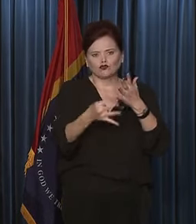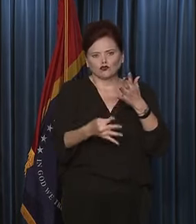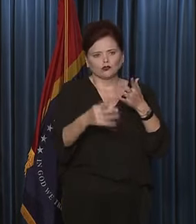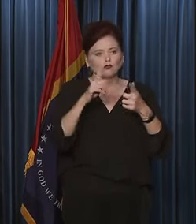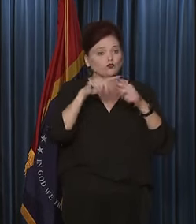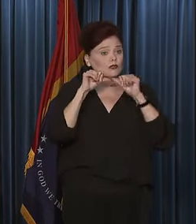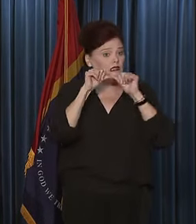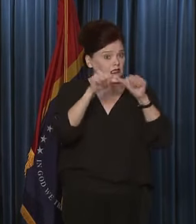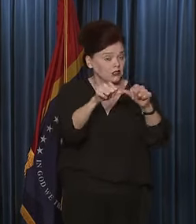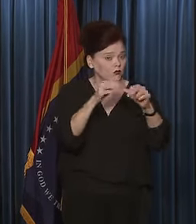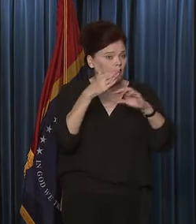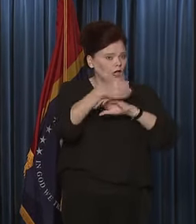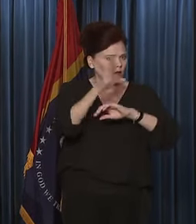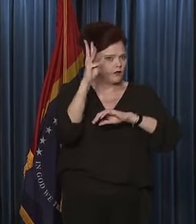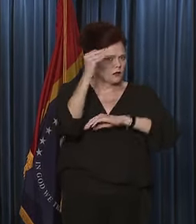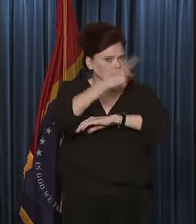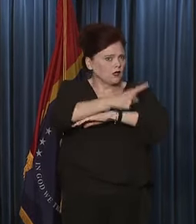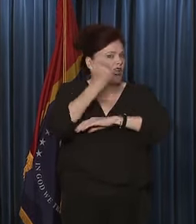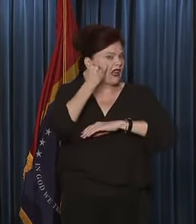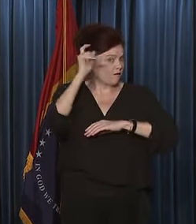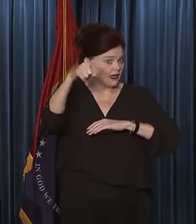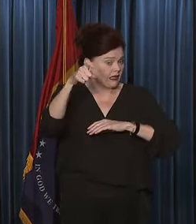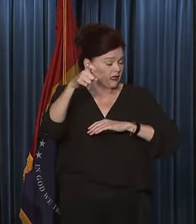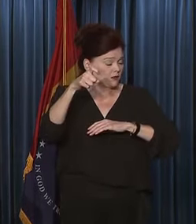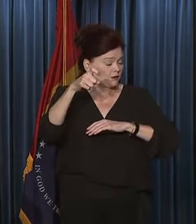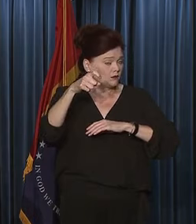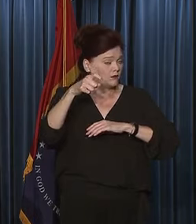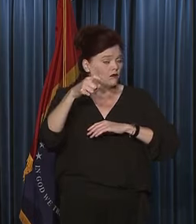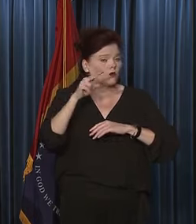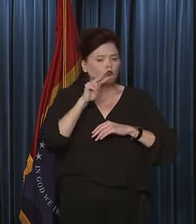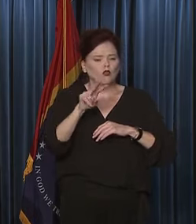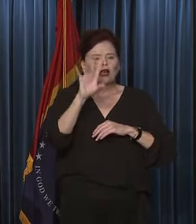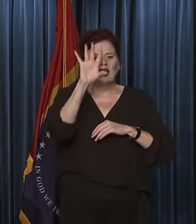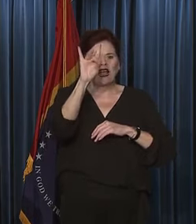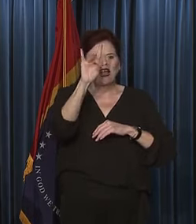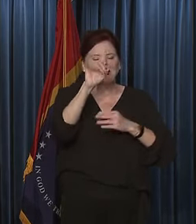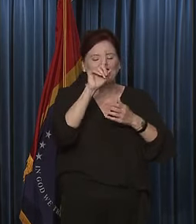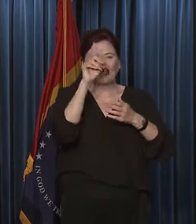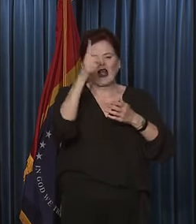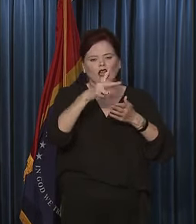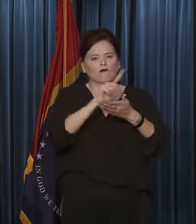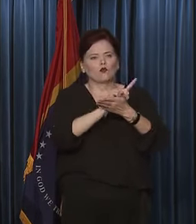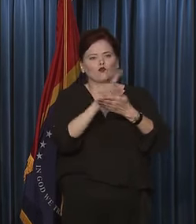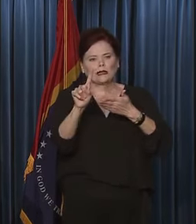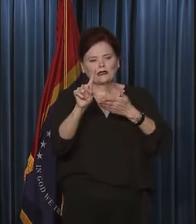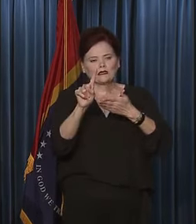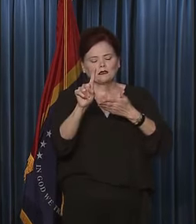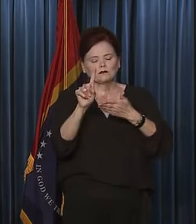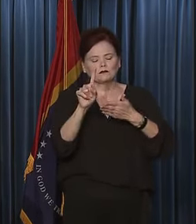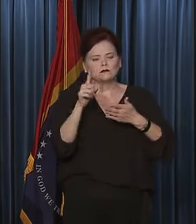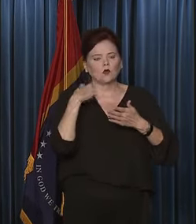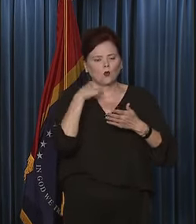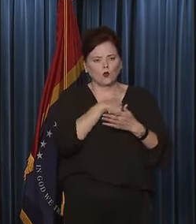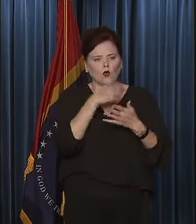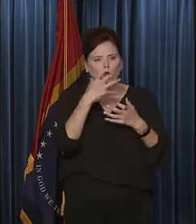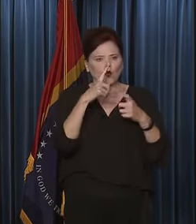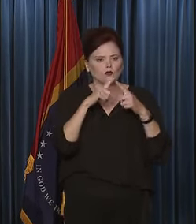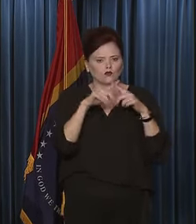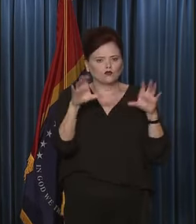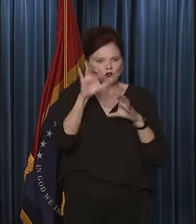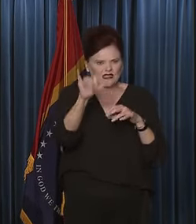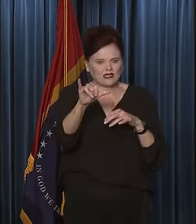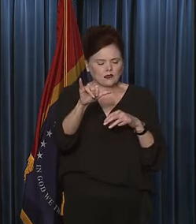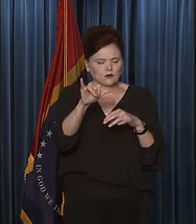those on after as long as we need it. We looked at the eight-and-a-half-week time frame, and that's what we originally wanted to go with.